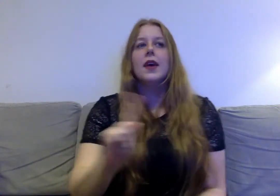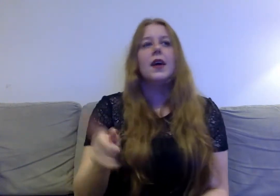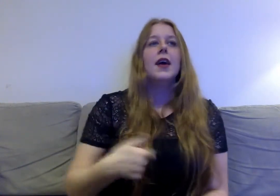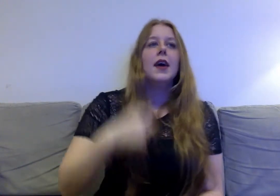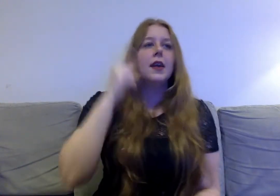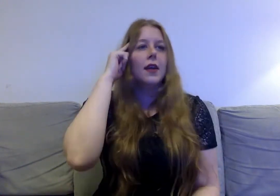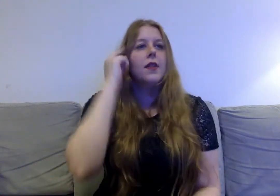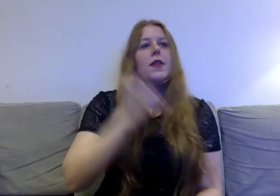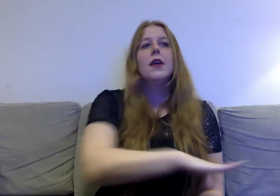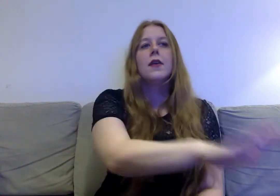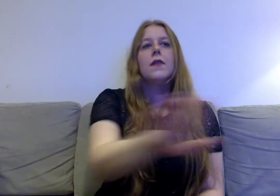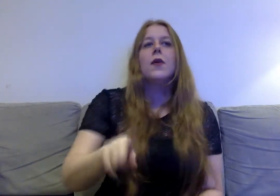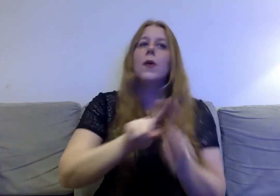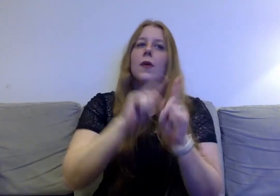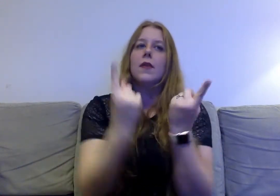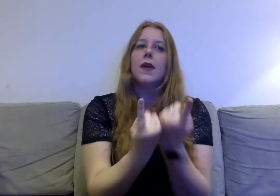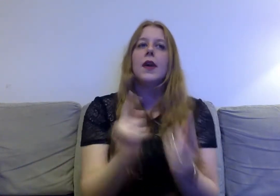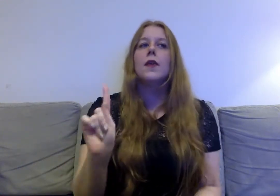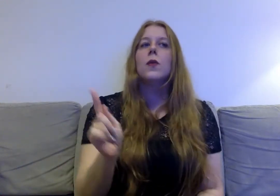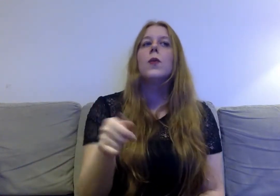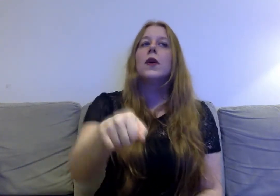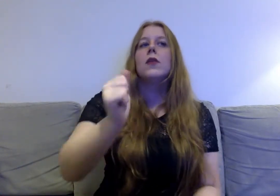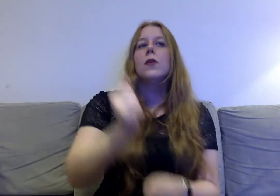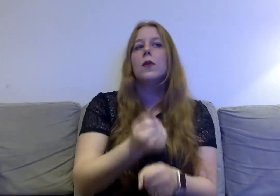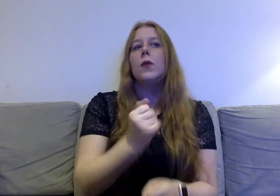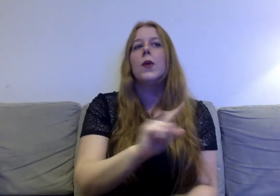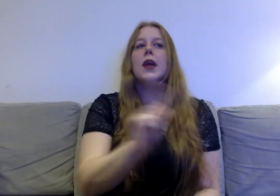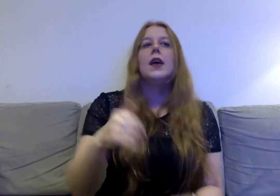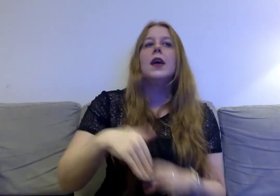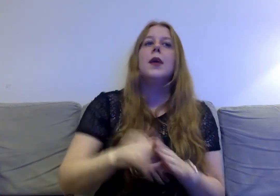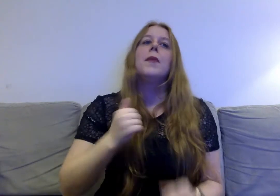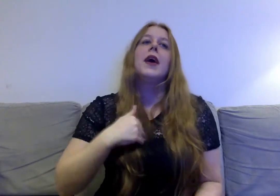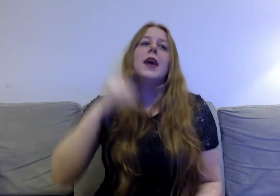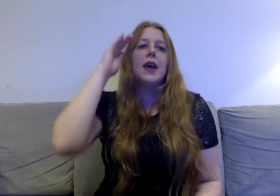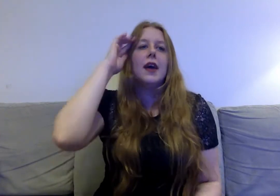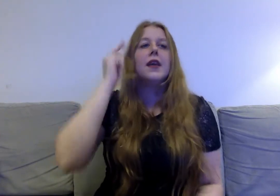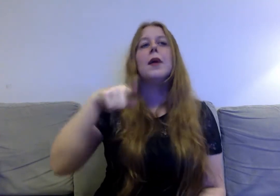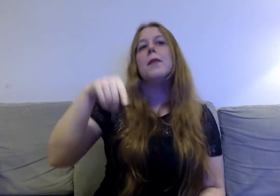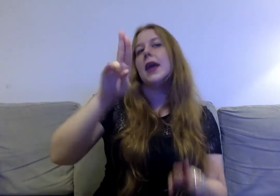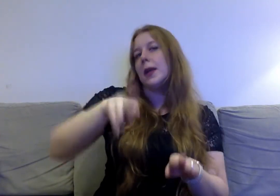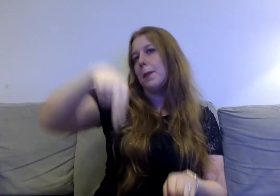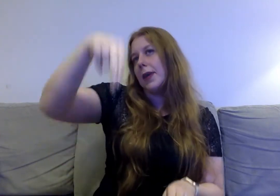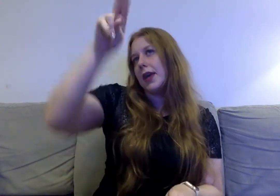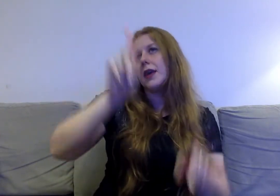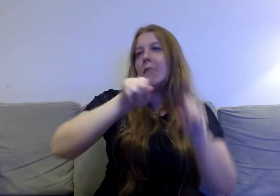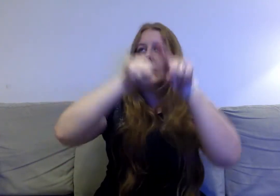And I think of all the things, what you're And in my head I paint a picture